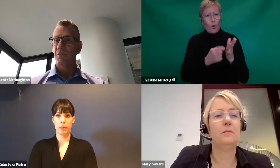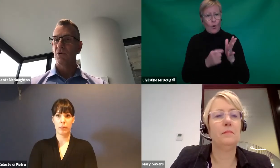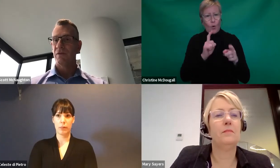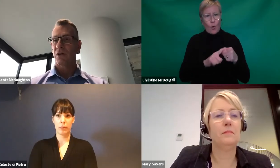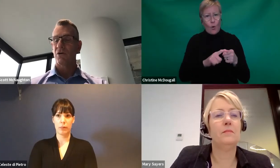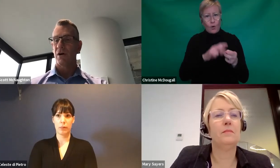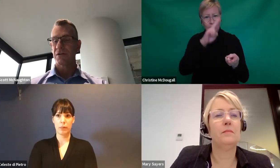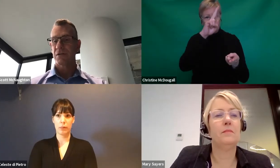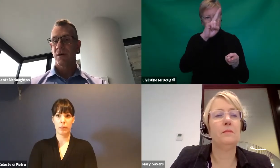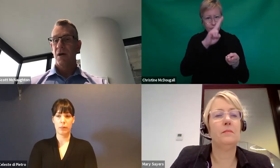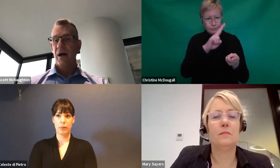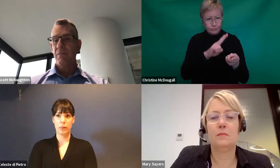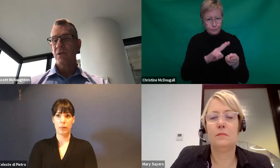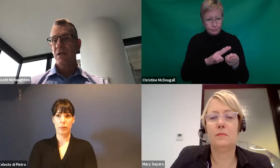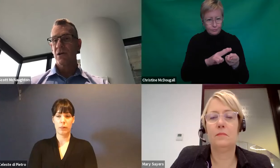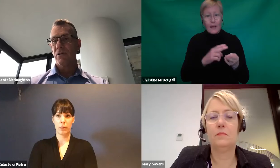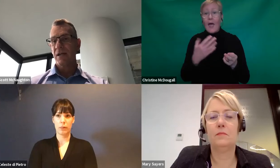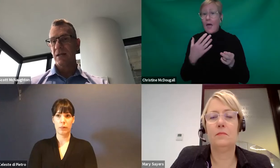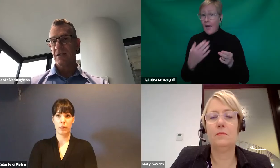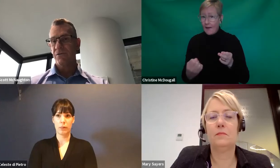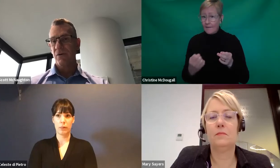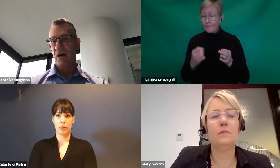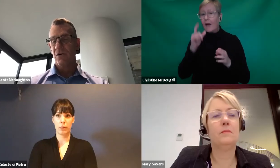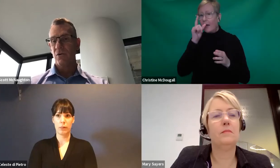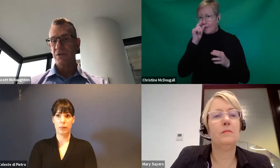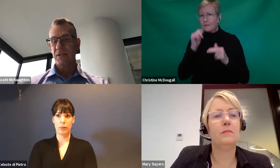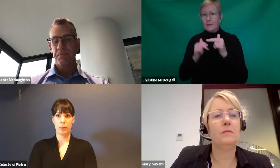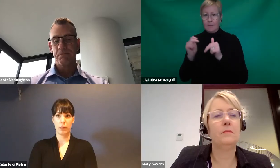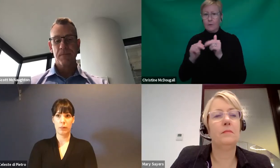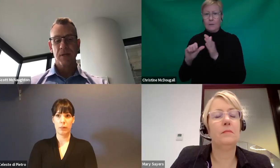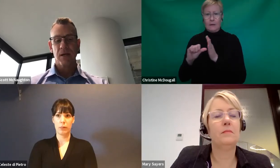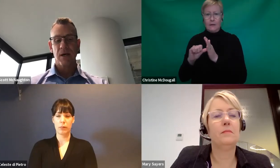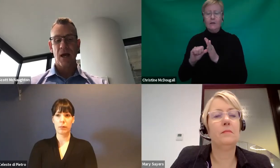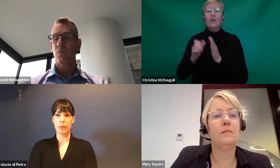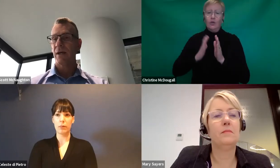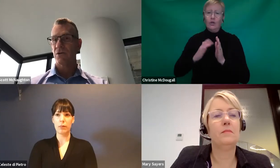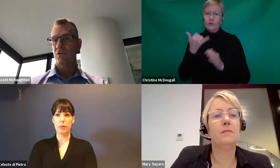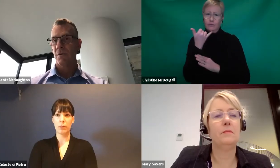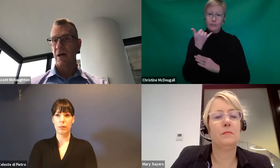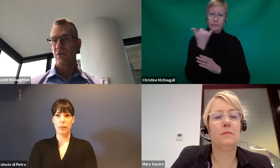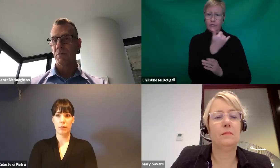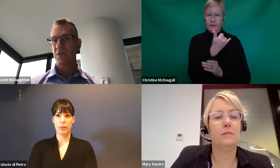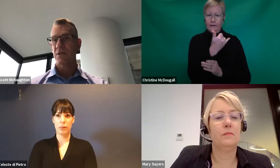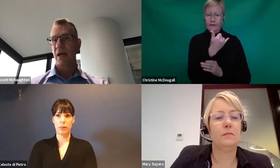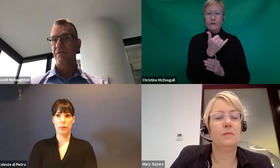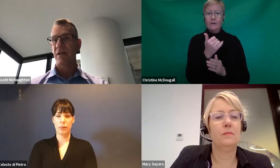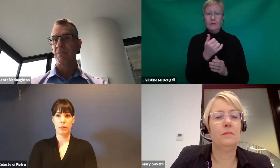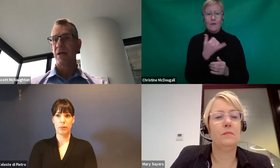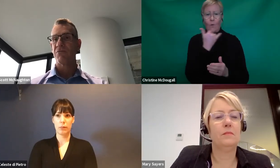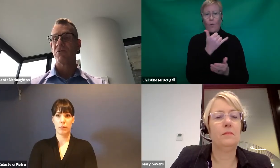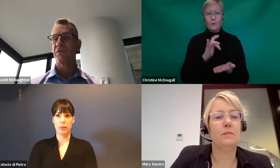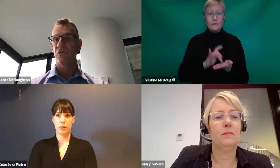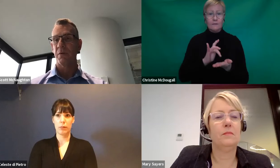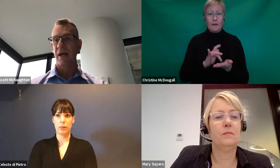they'd like to move it across, you need to contact us through our call centre. And we can talk about your options. And if need